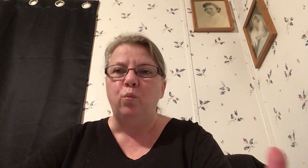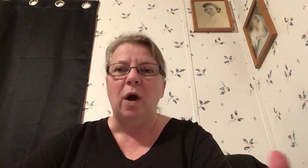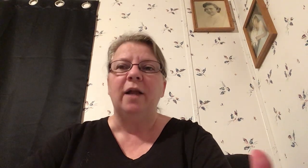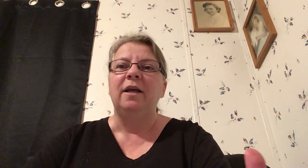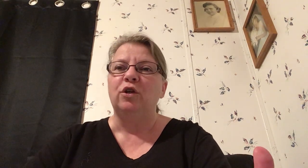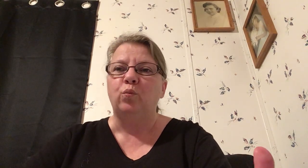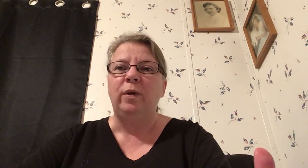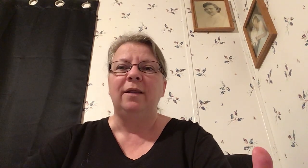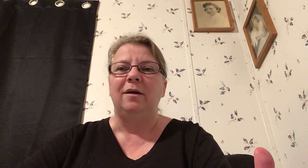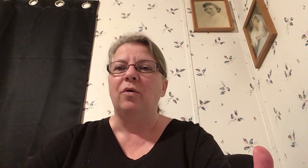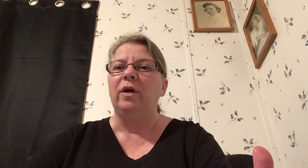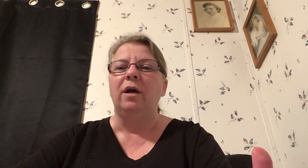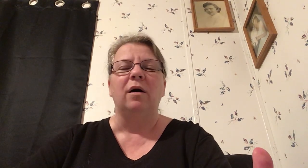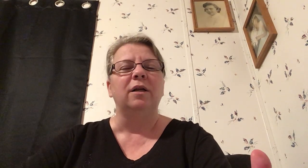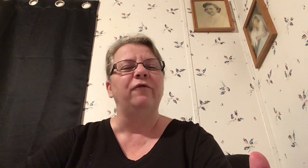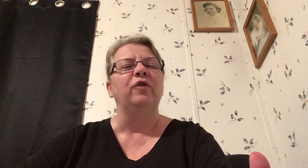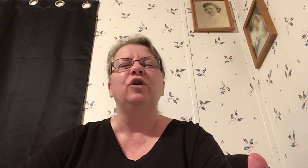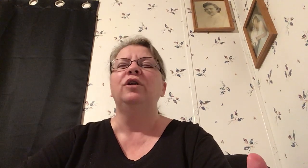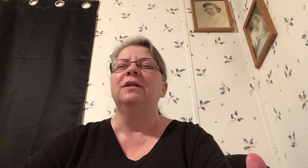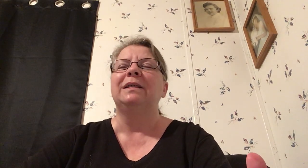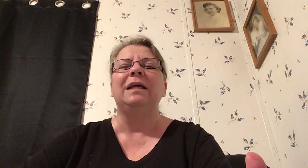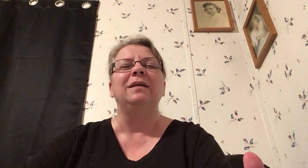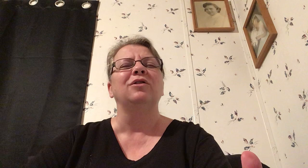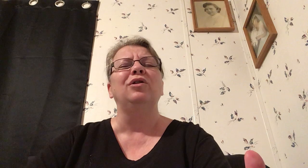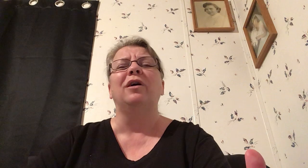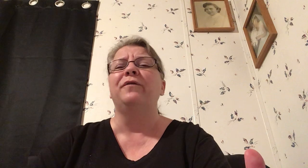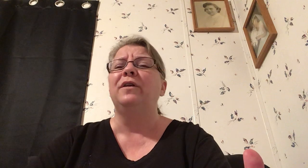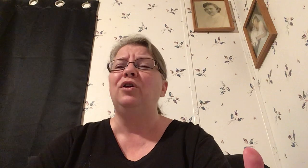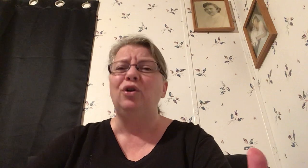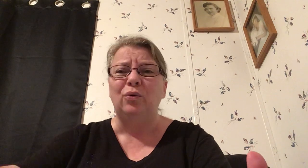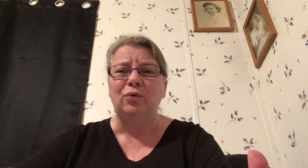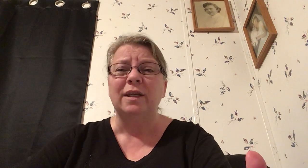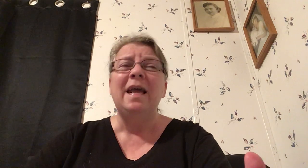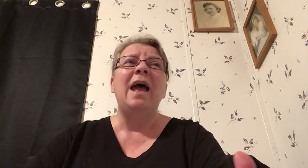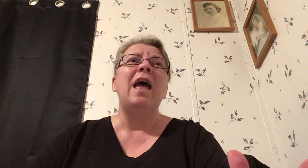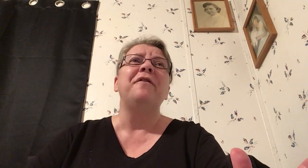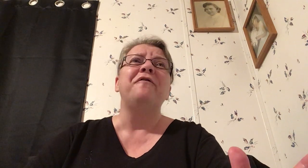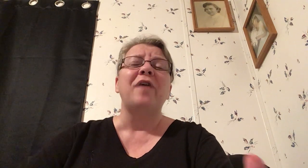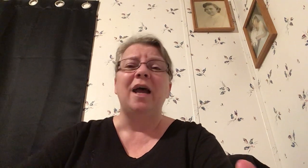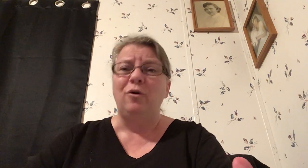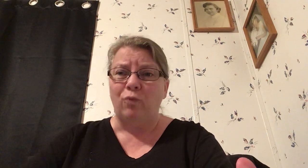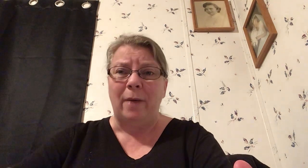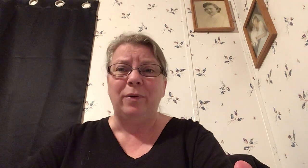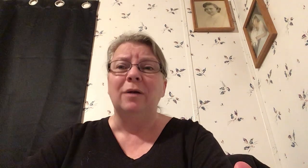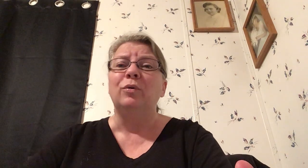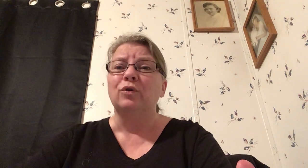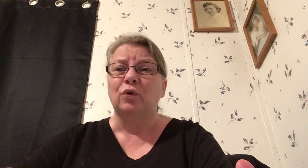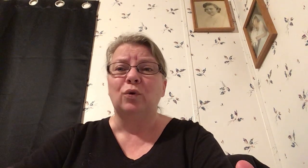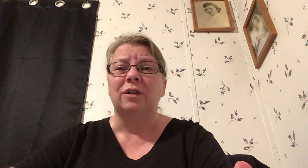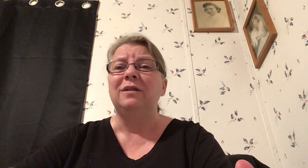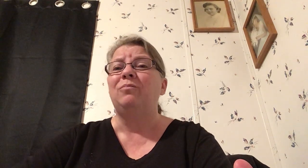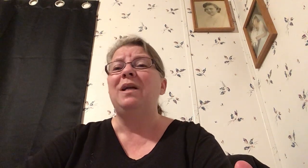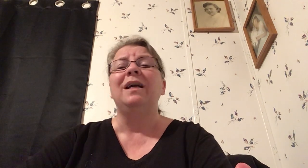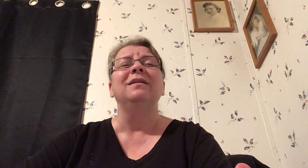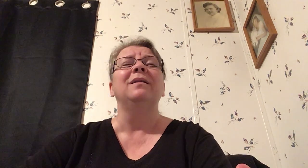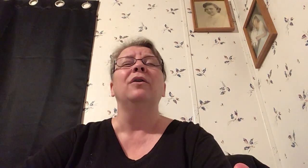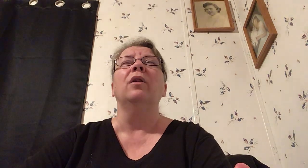what is really going on and for goodness sakes turn off the news and find reputable sources because they're